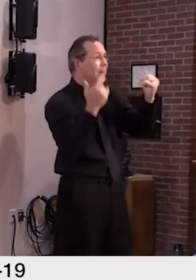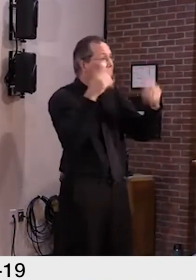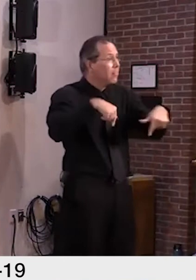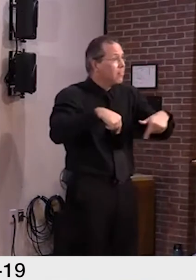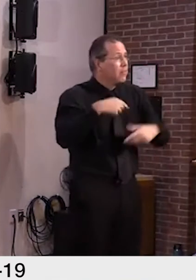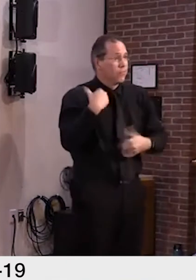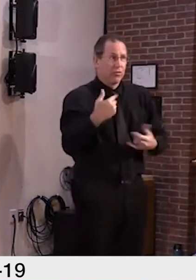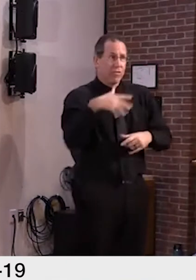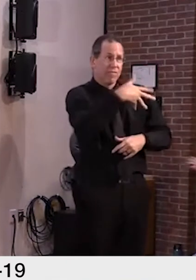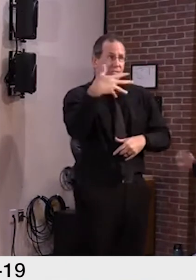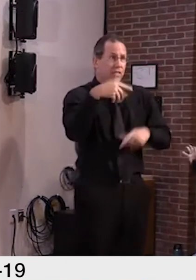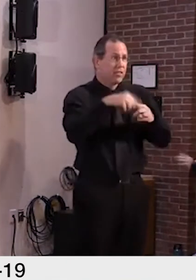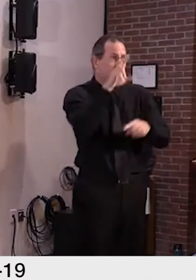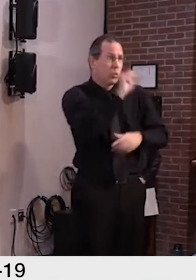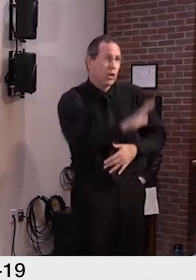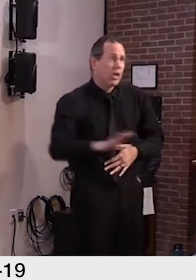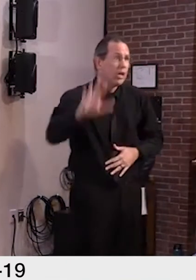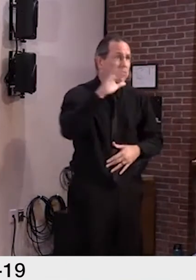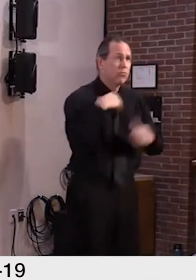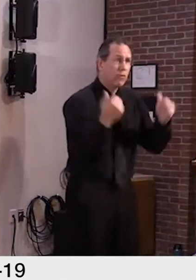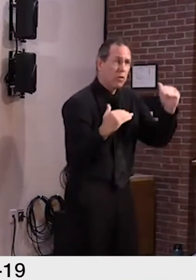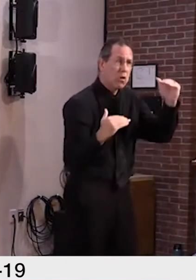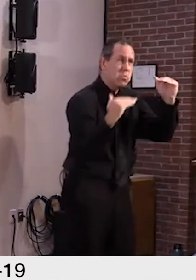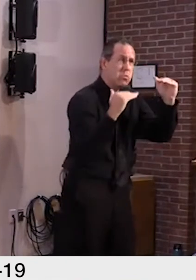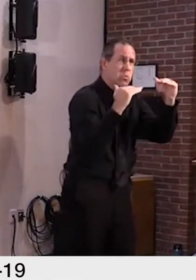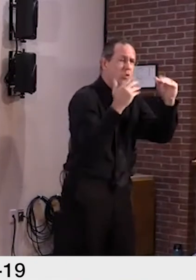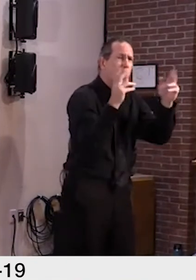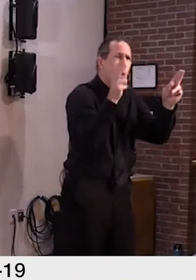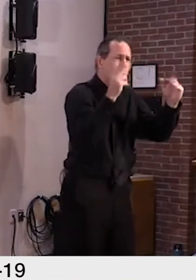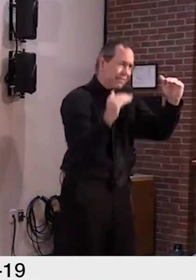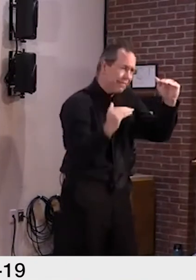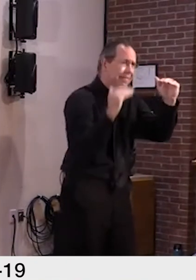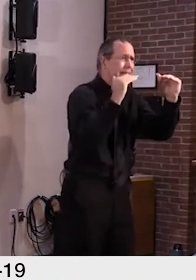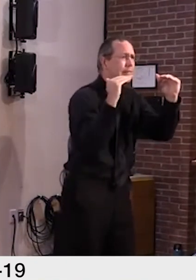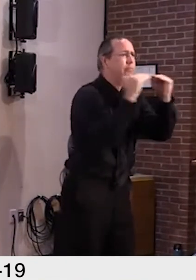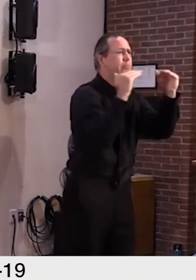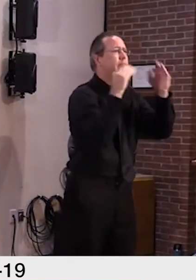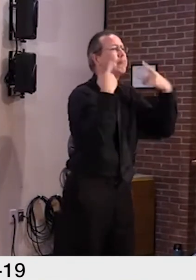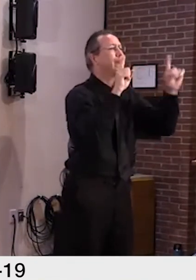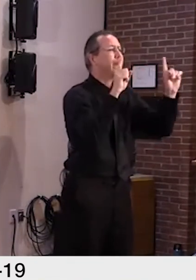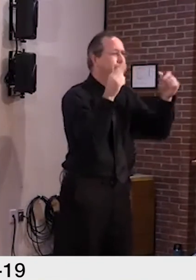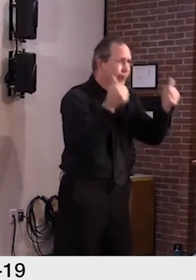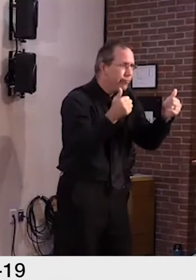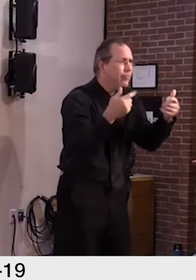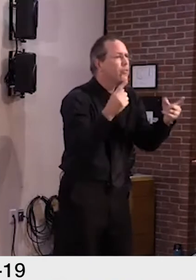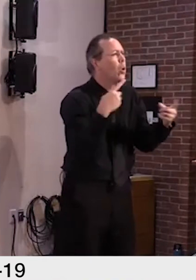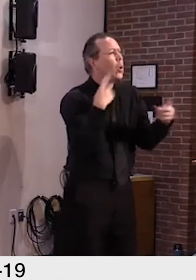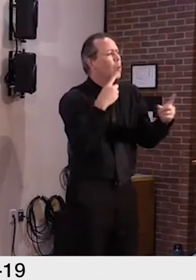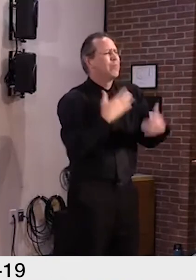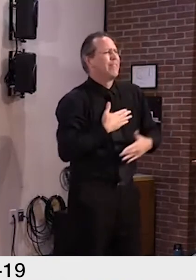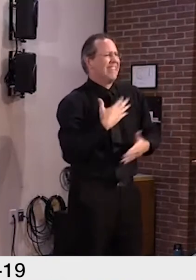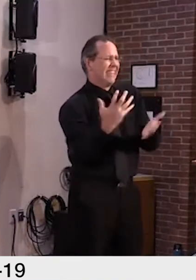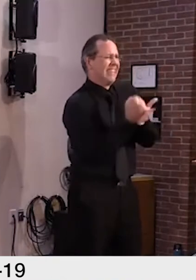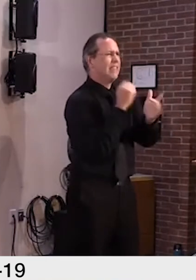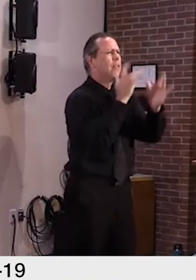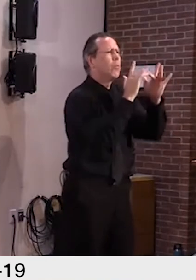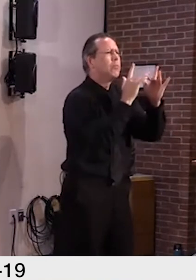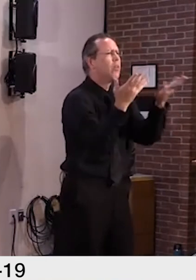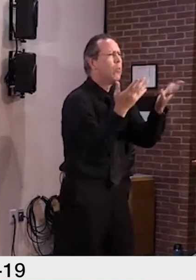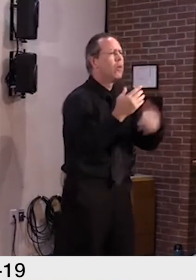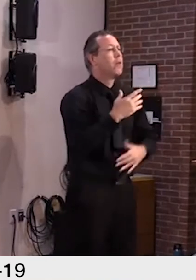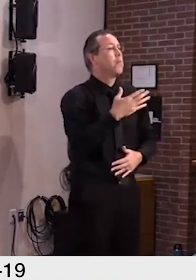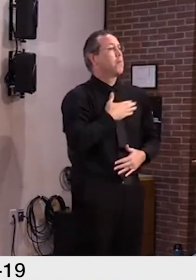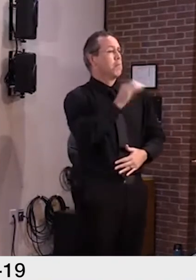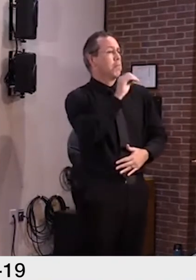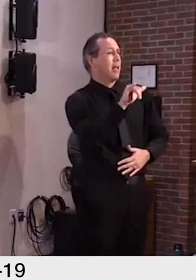forms, go to my2020census.gov to complete it. And I thank those who have already done so.